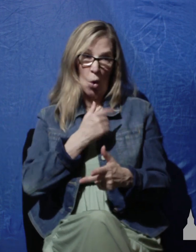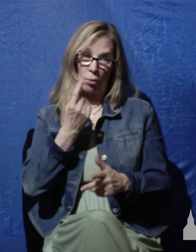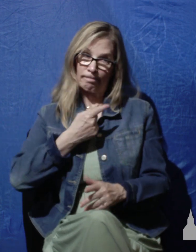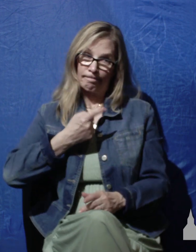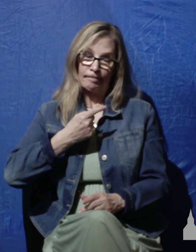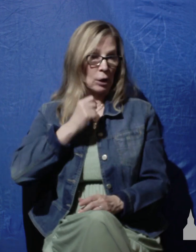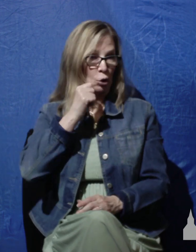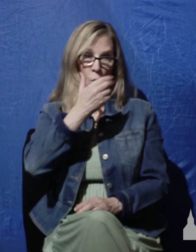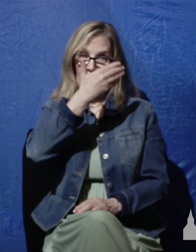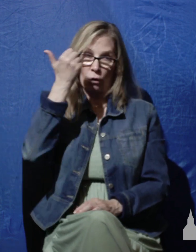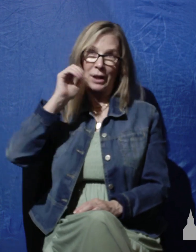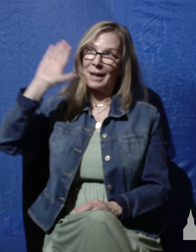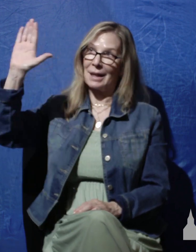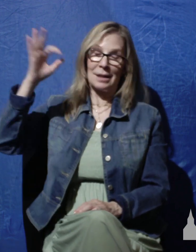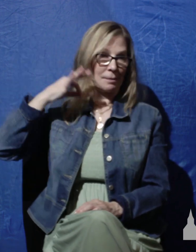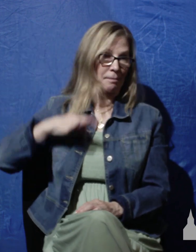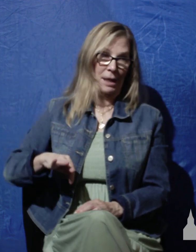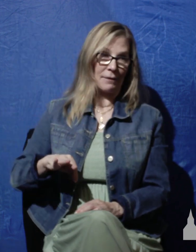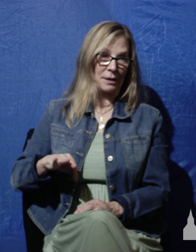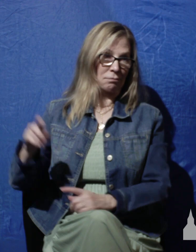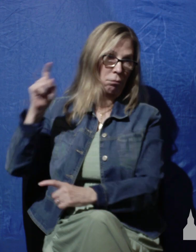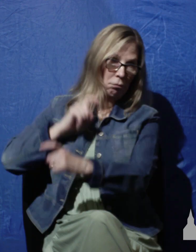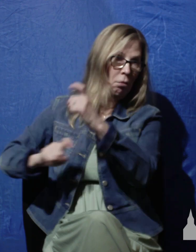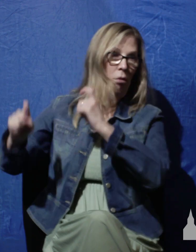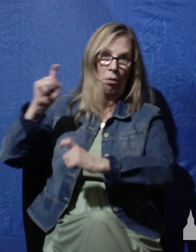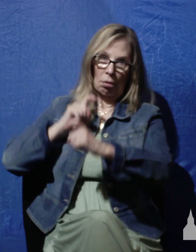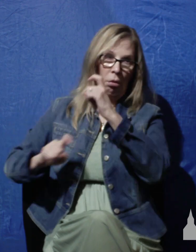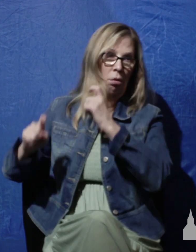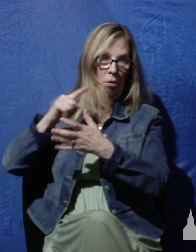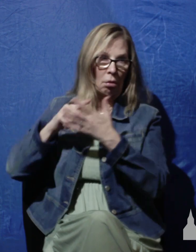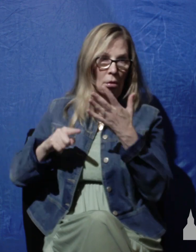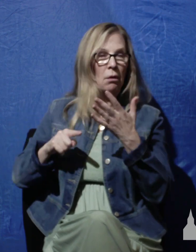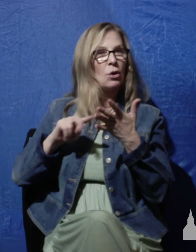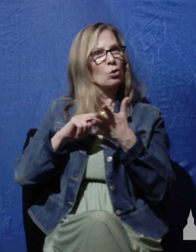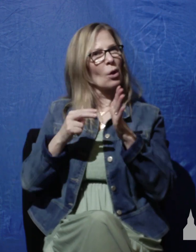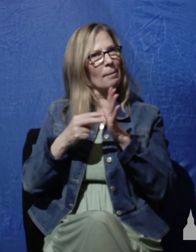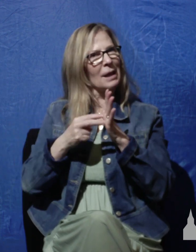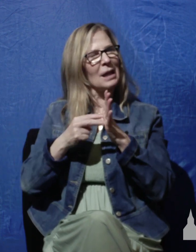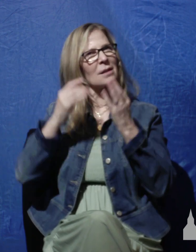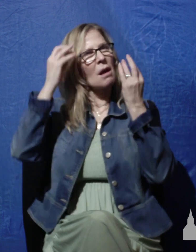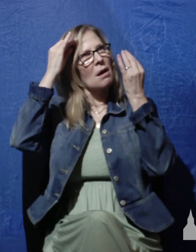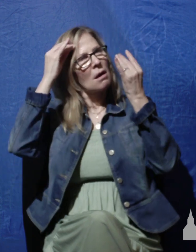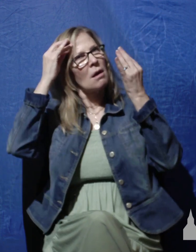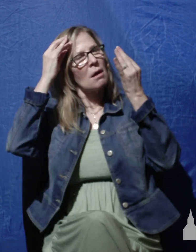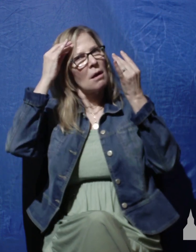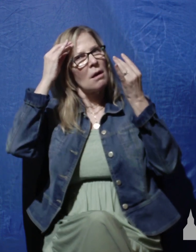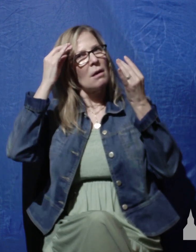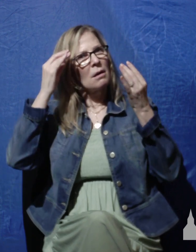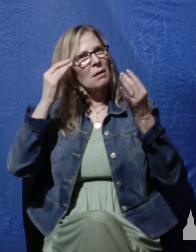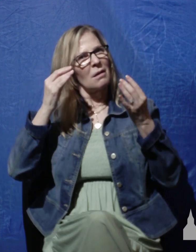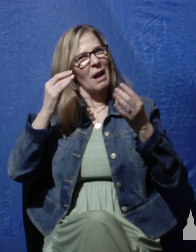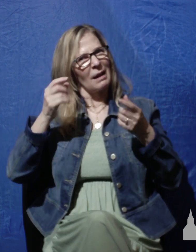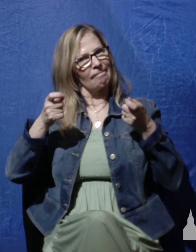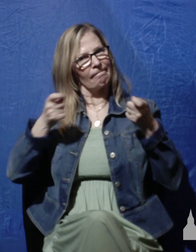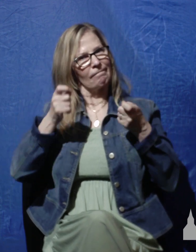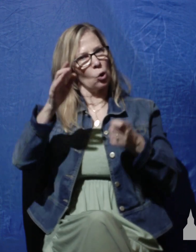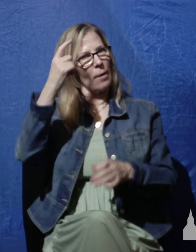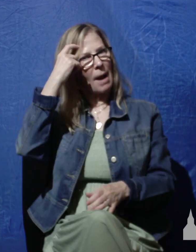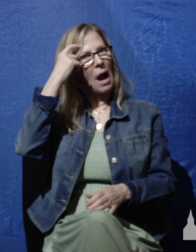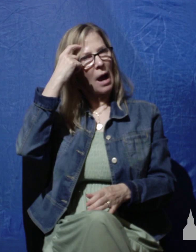benefits. Engage your mind in thinking about how God has benefited you. Listen closely because what David is